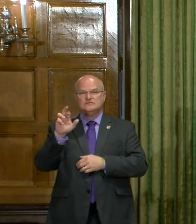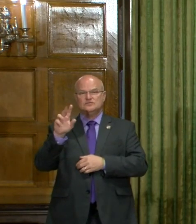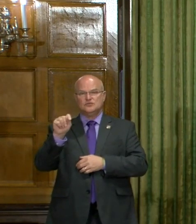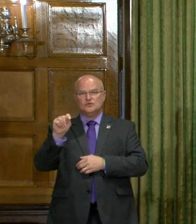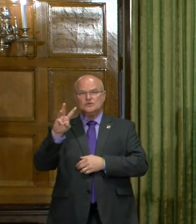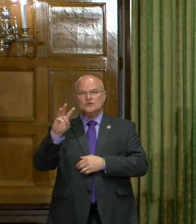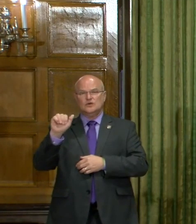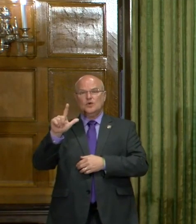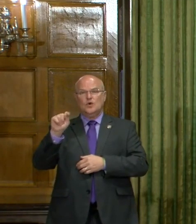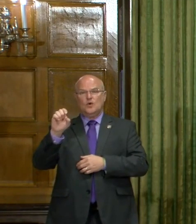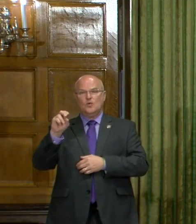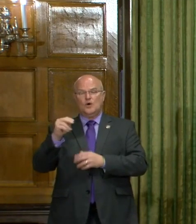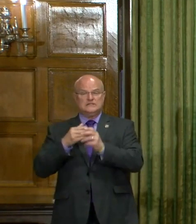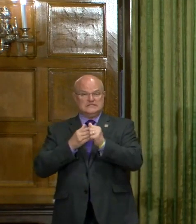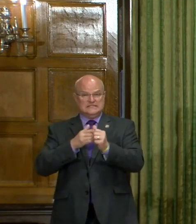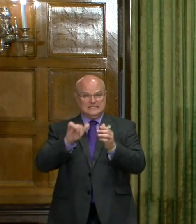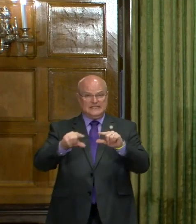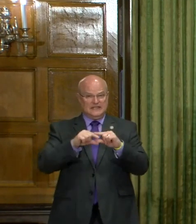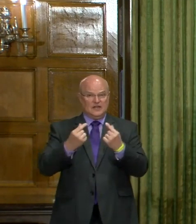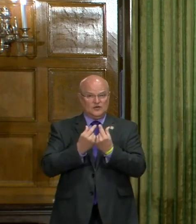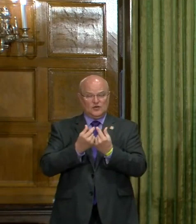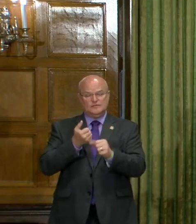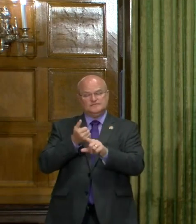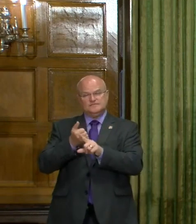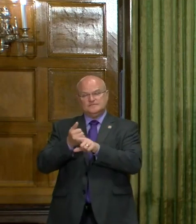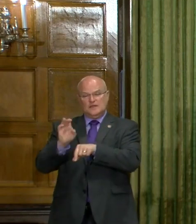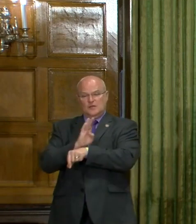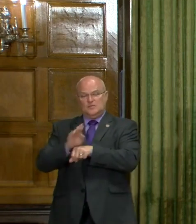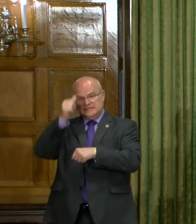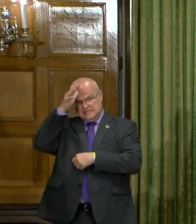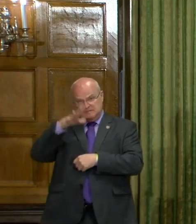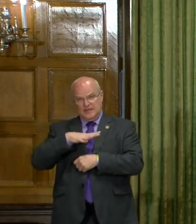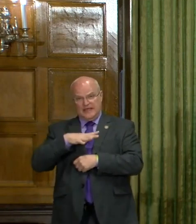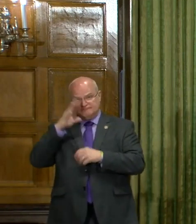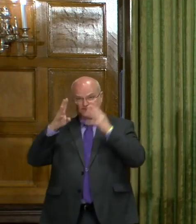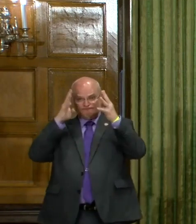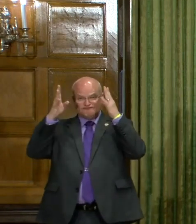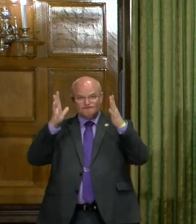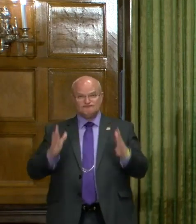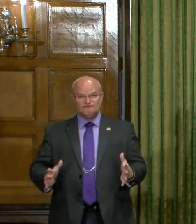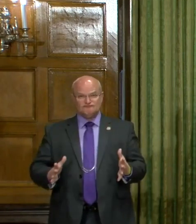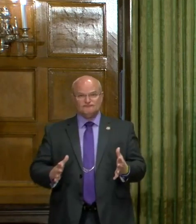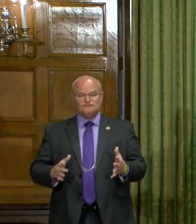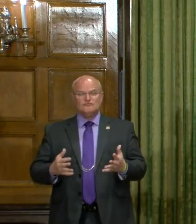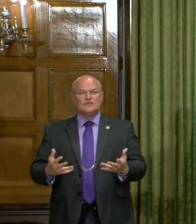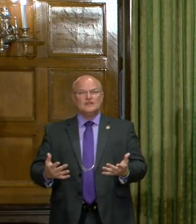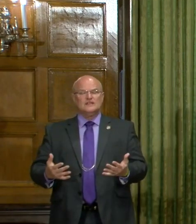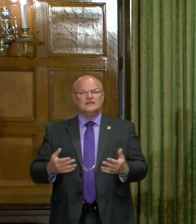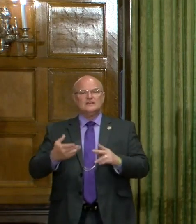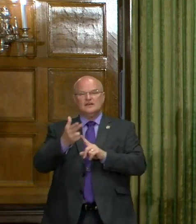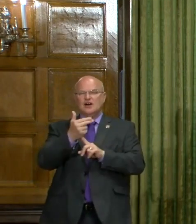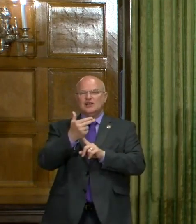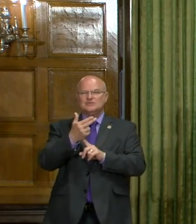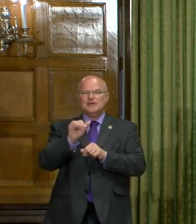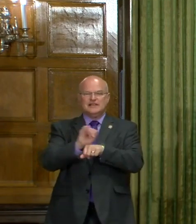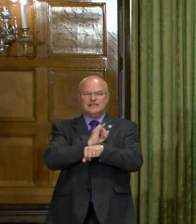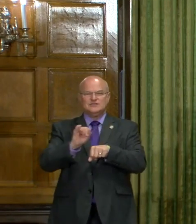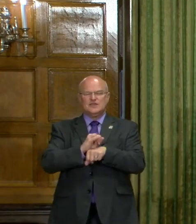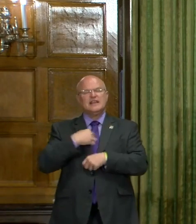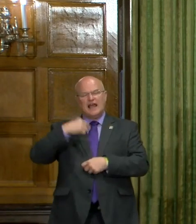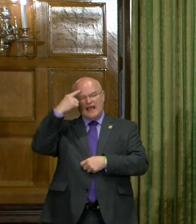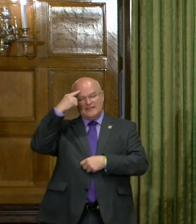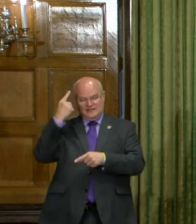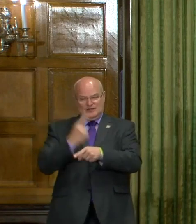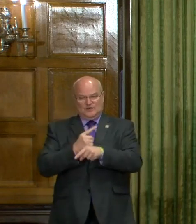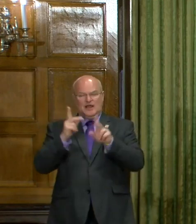to lead that. Stuart is an entrepreneur. He's an innovator. He's in the hospitality industry. And he's the right one